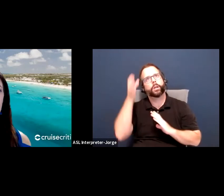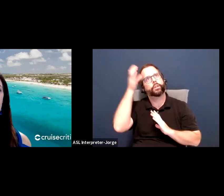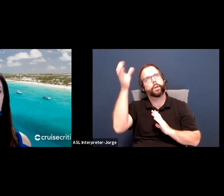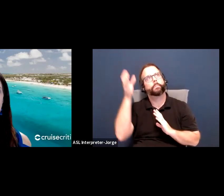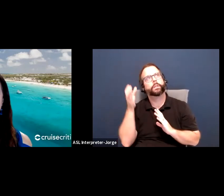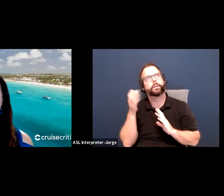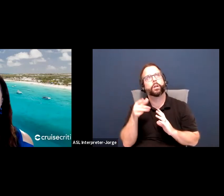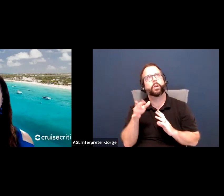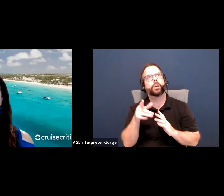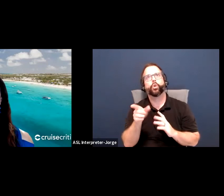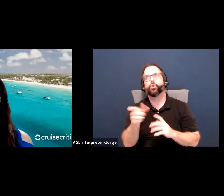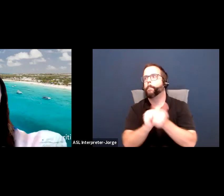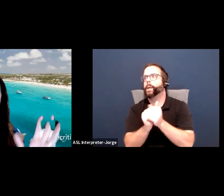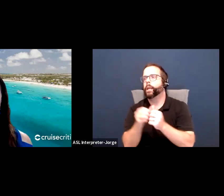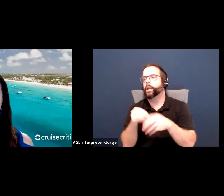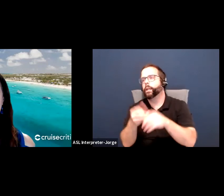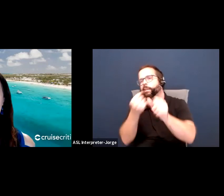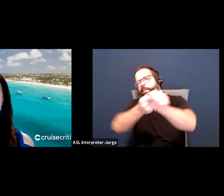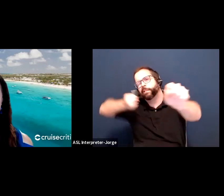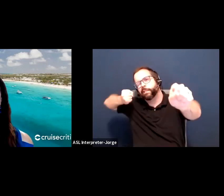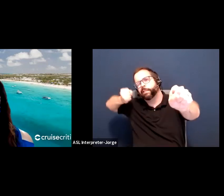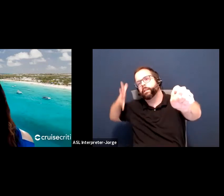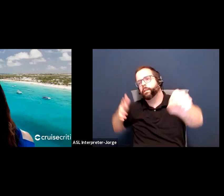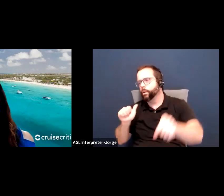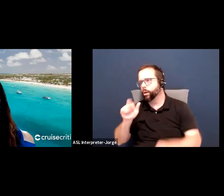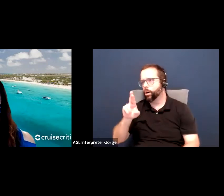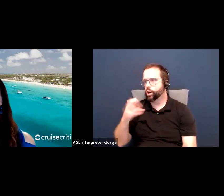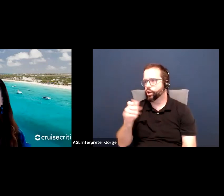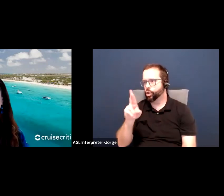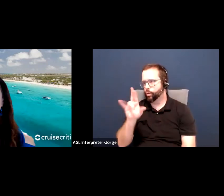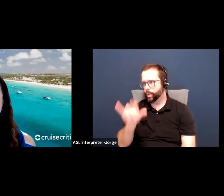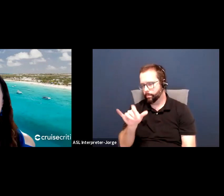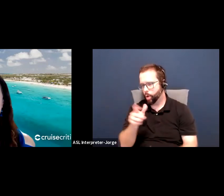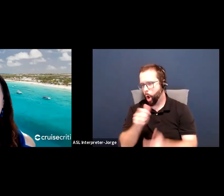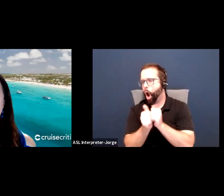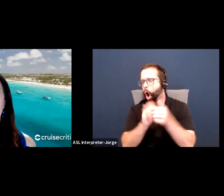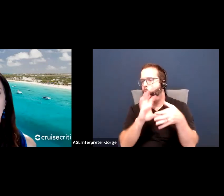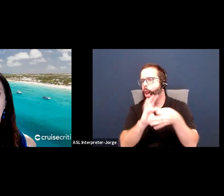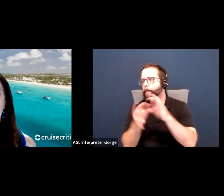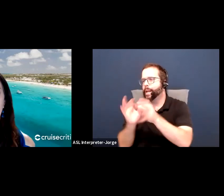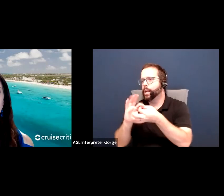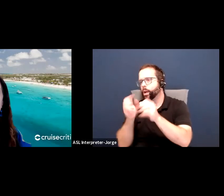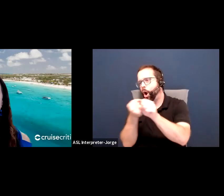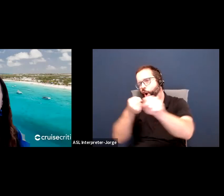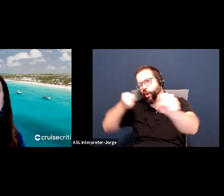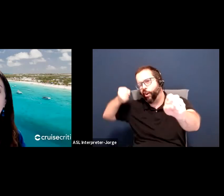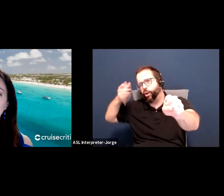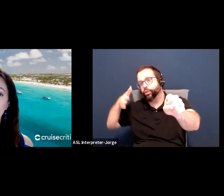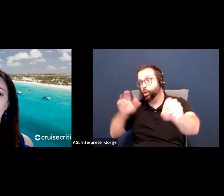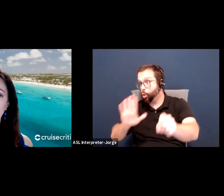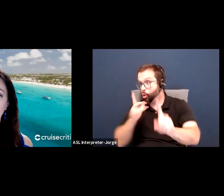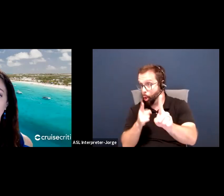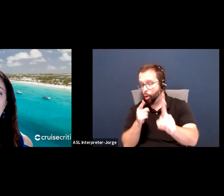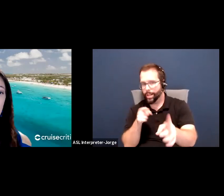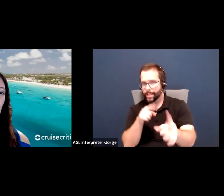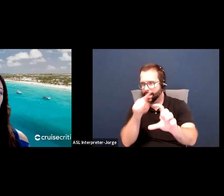archery. Okay. You're in the Olympic archery competition. Your goal is to hit that center of the target. The strategies